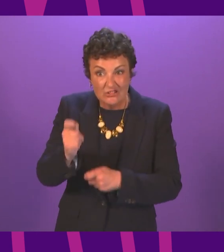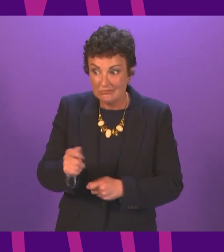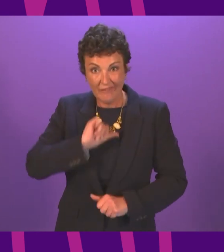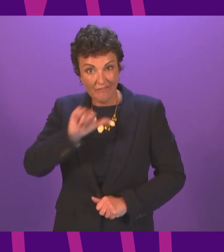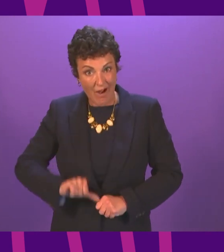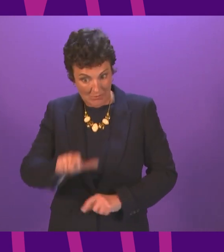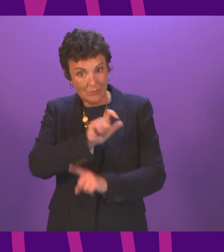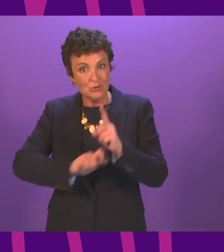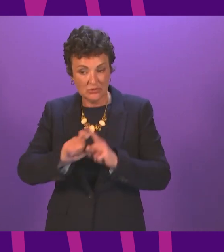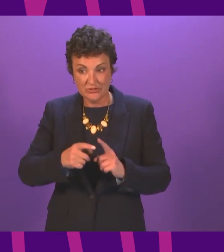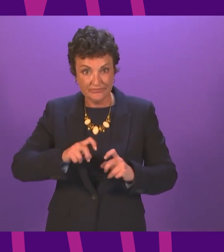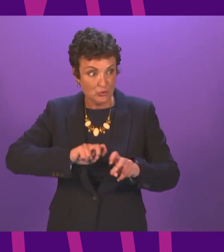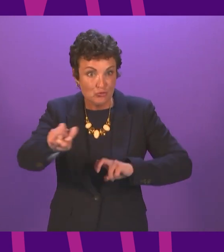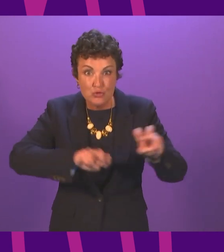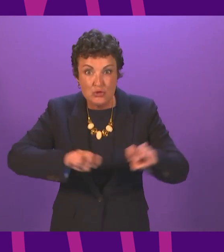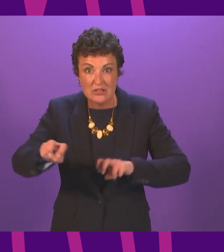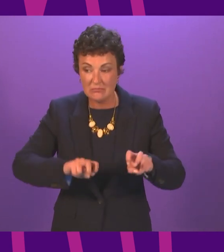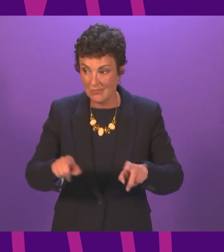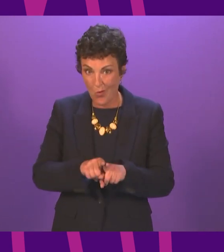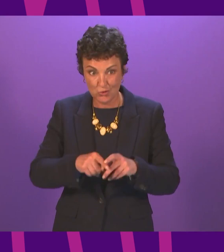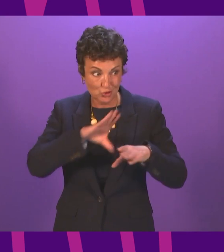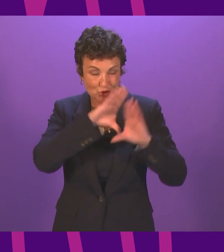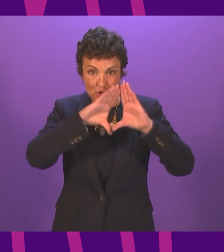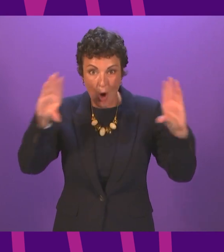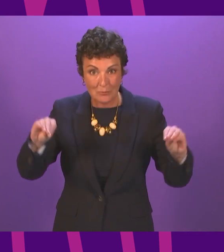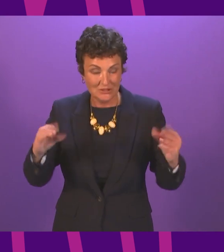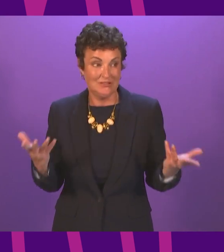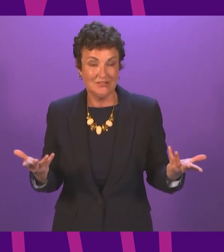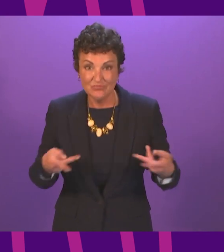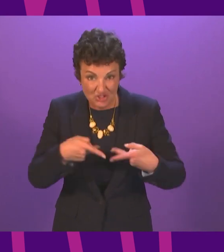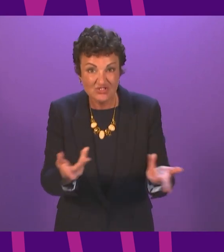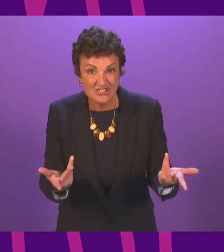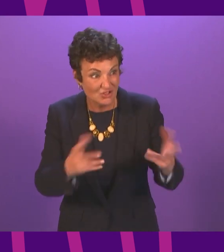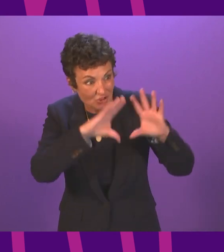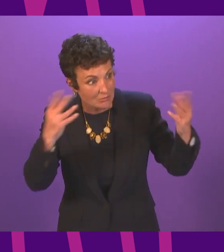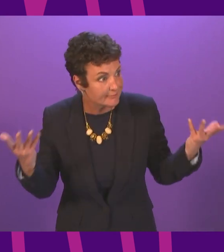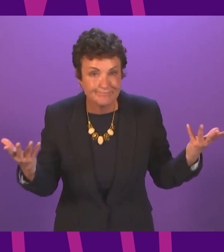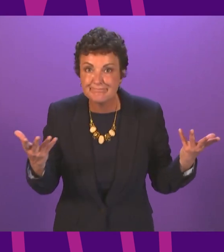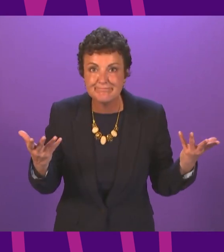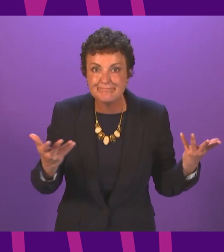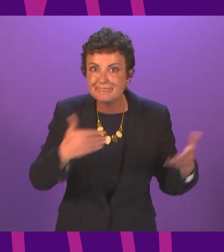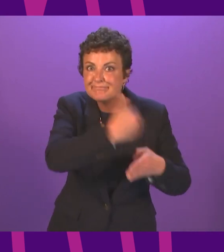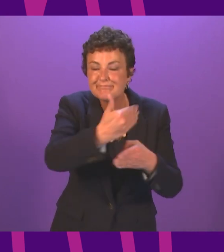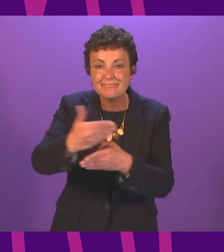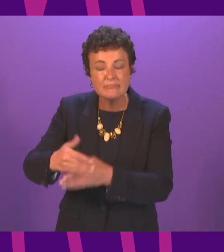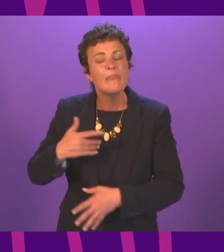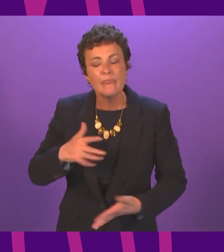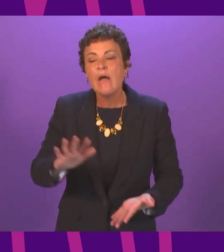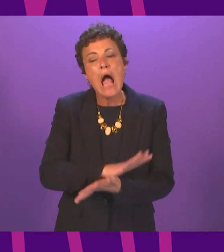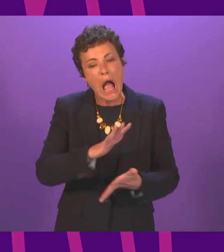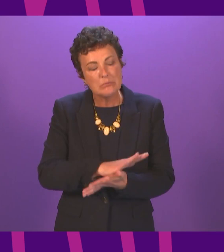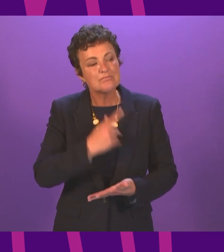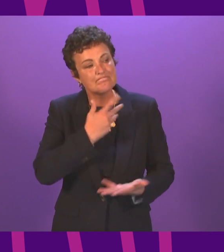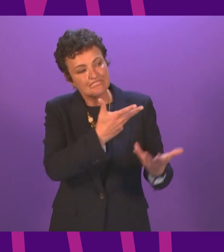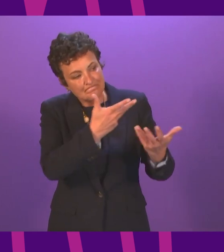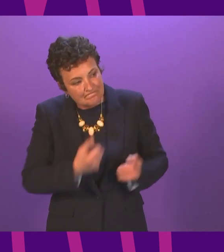communities our tourist attractions and on our high streets I welcome the recent announcement of the Scottish Government's 100 days priorities